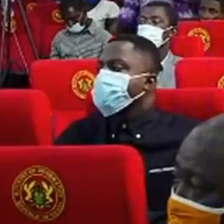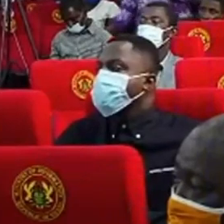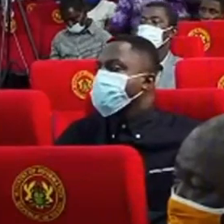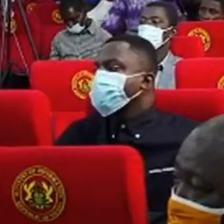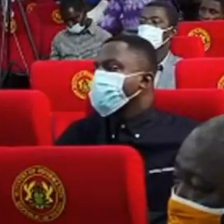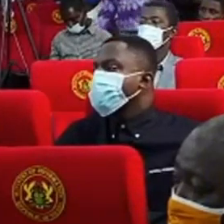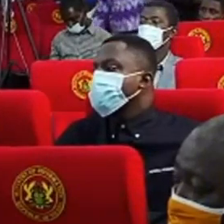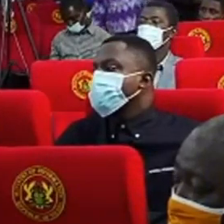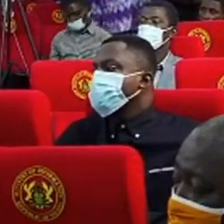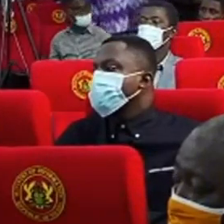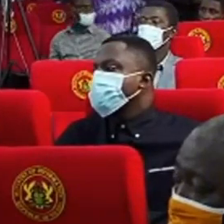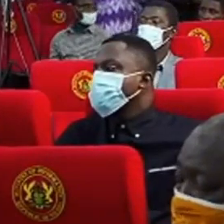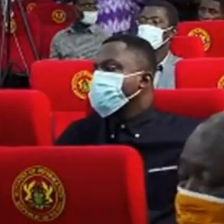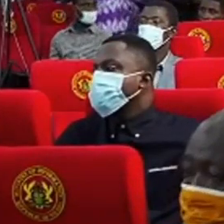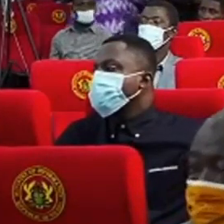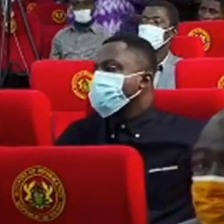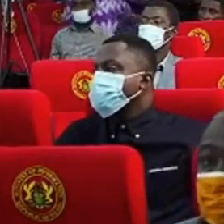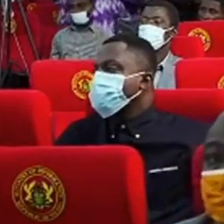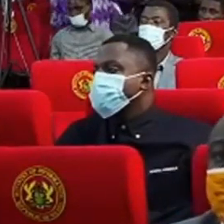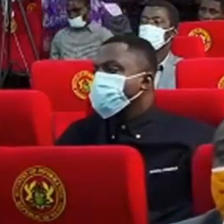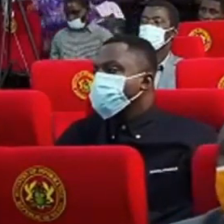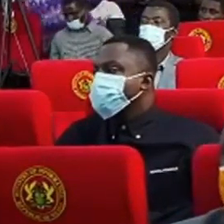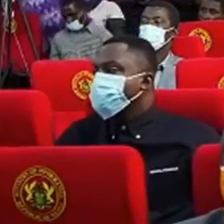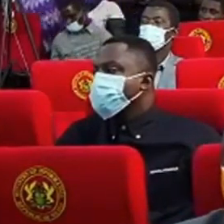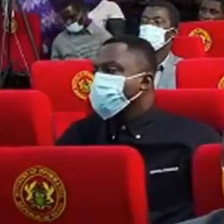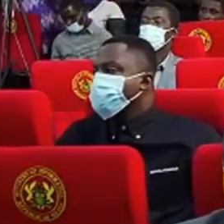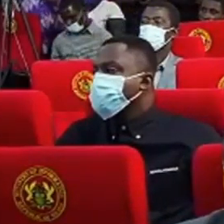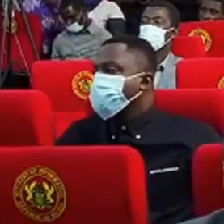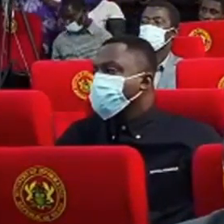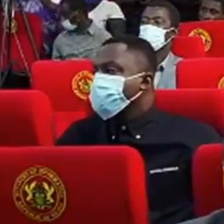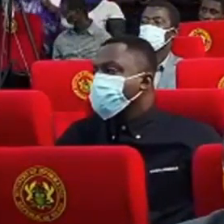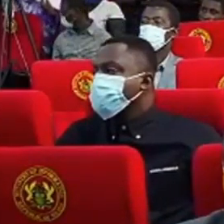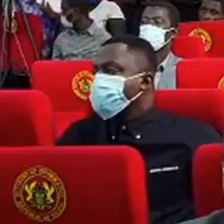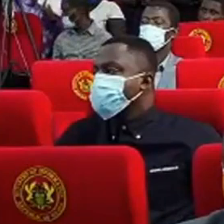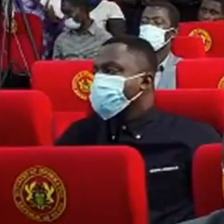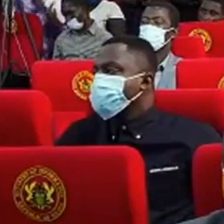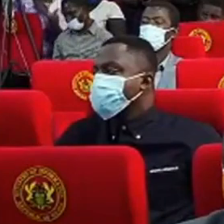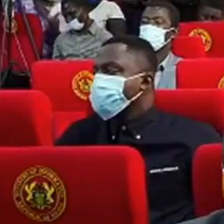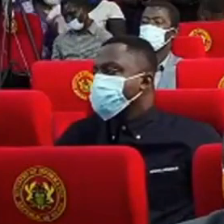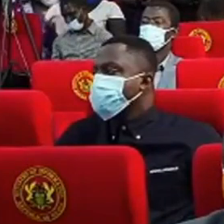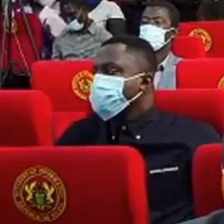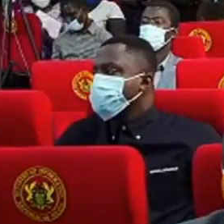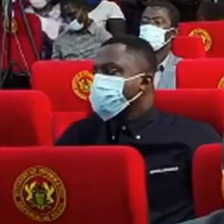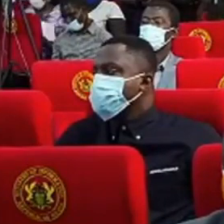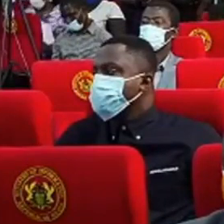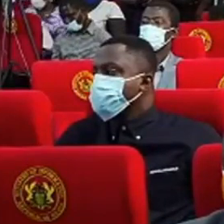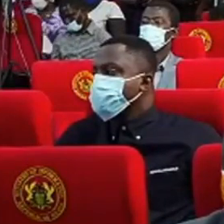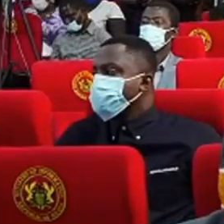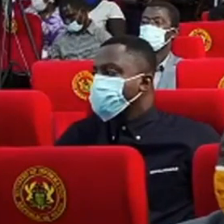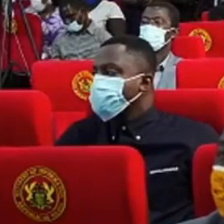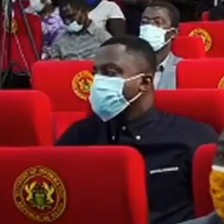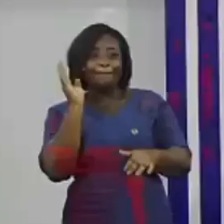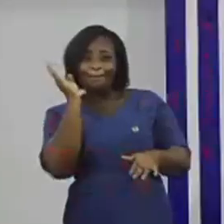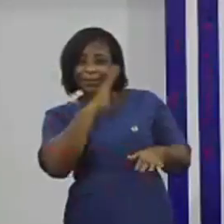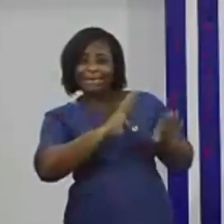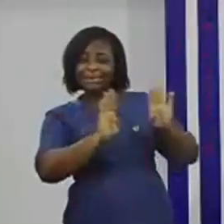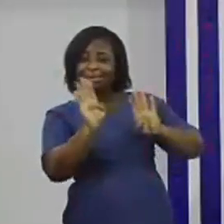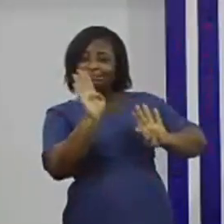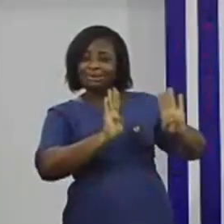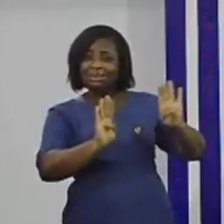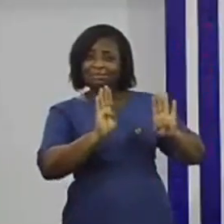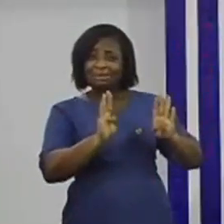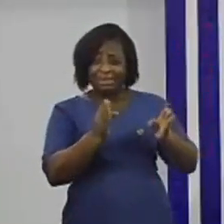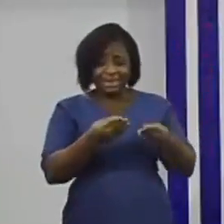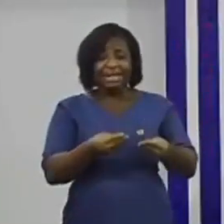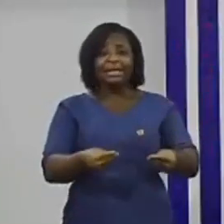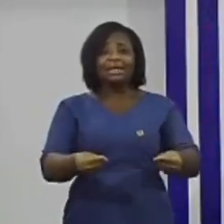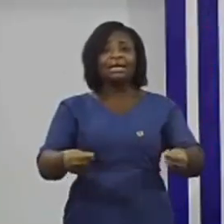But if where you are supposed to stay is having challenges because of the bad behavior of a